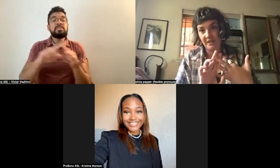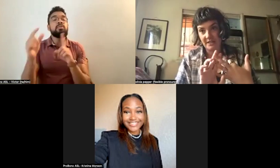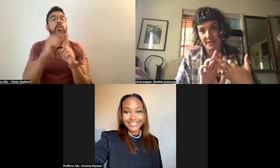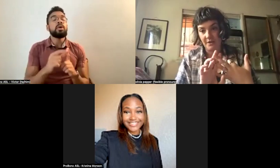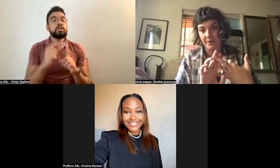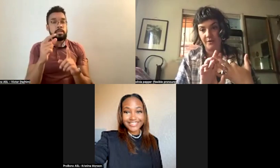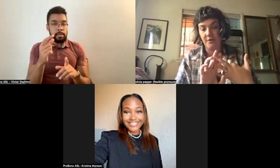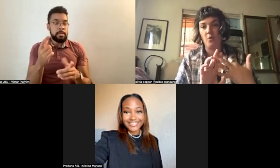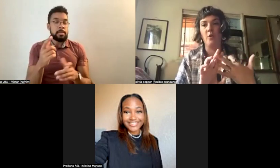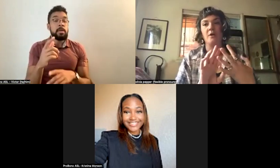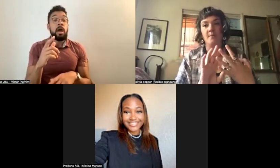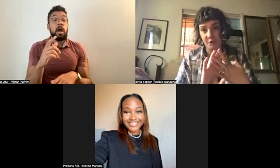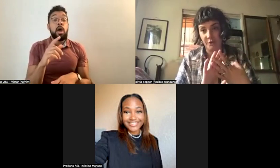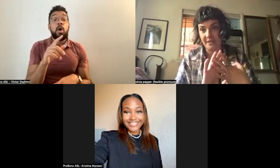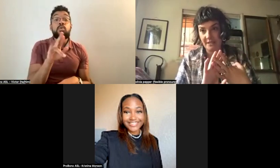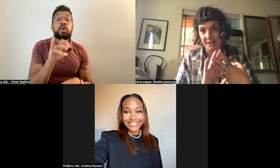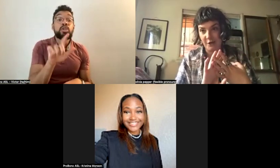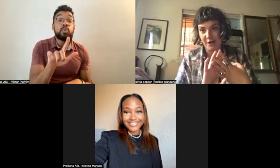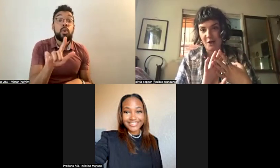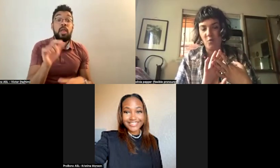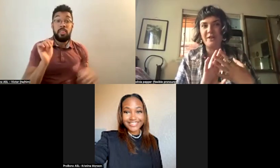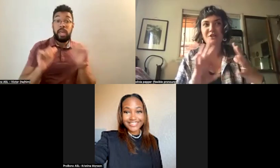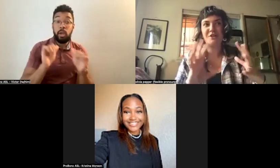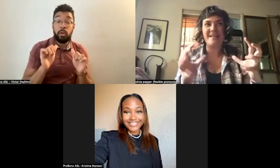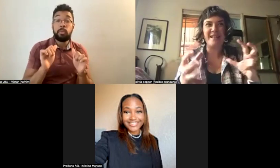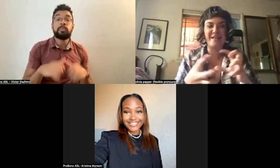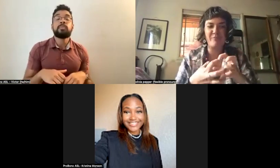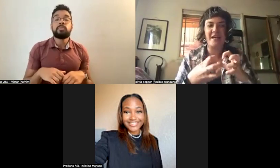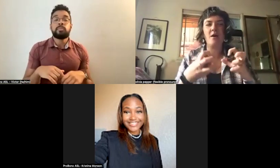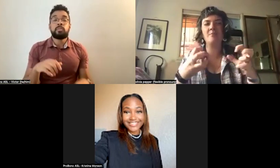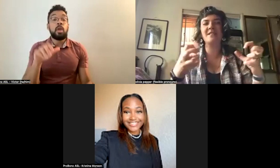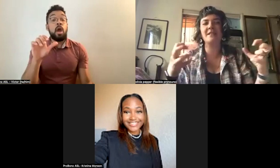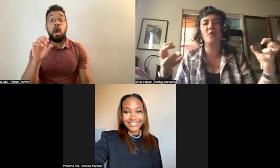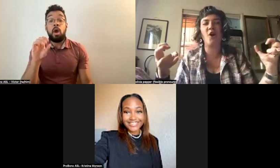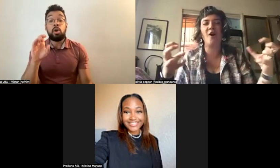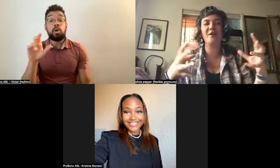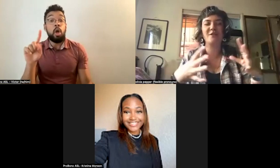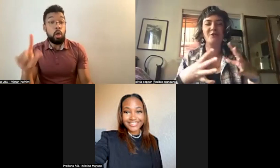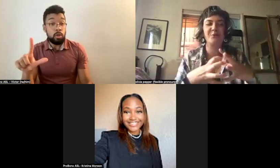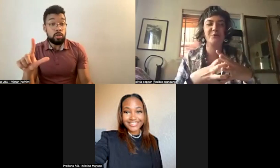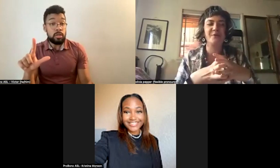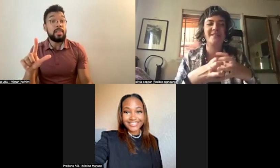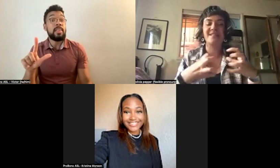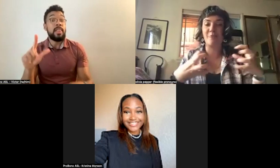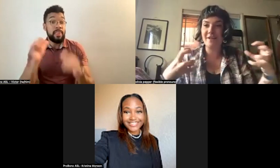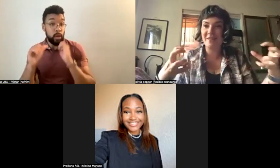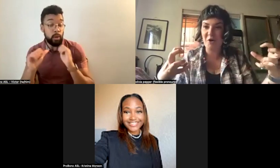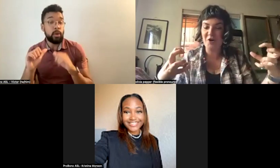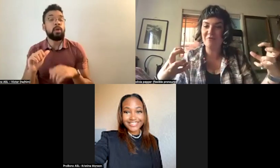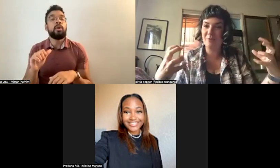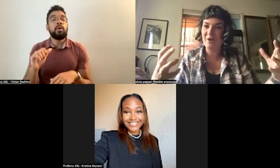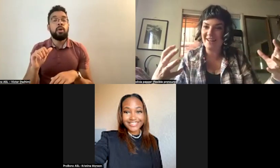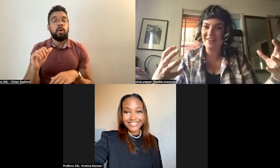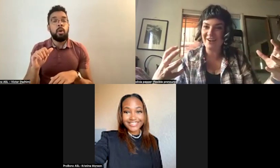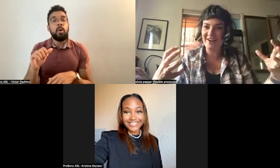surrealist theater, or absurdist theater, which it becomes a little hard to separate them